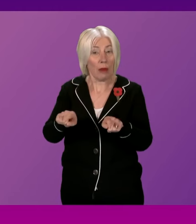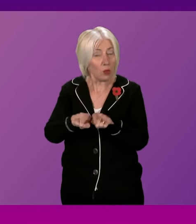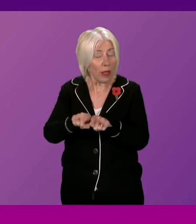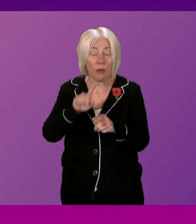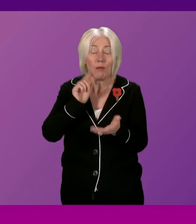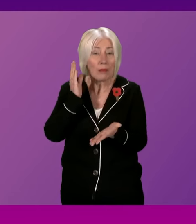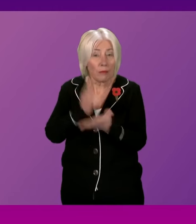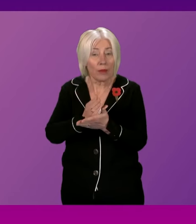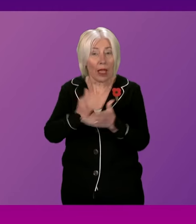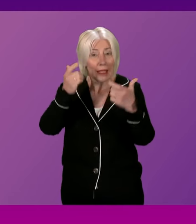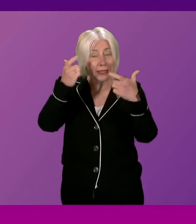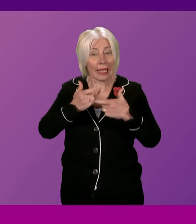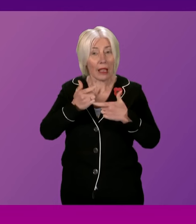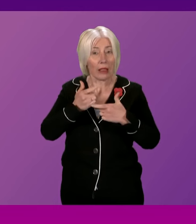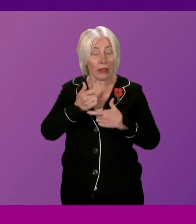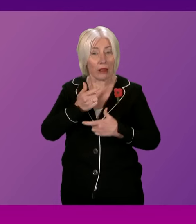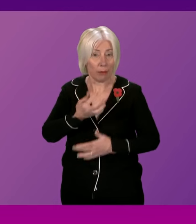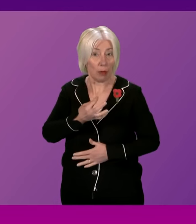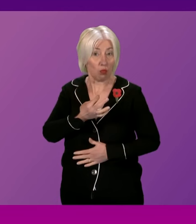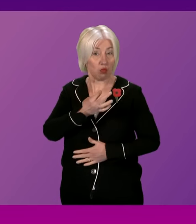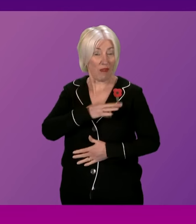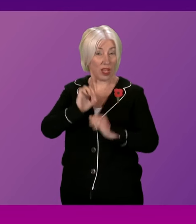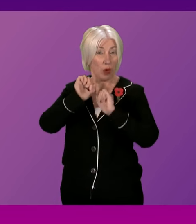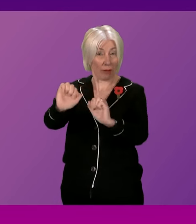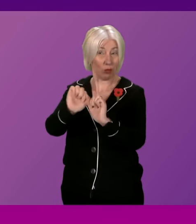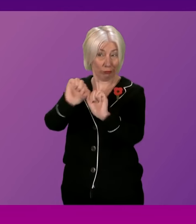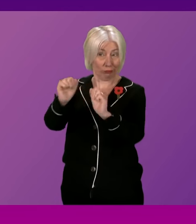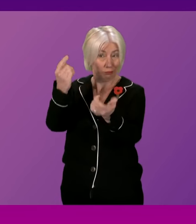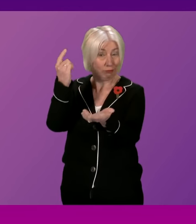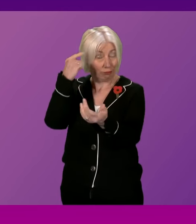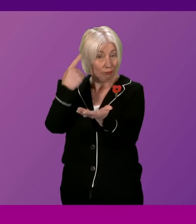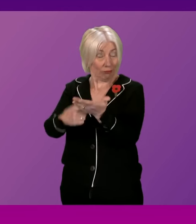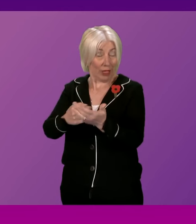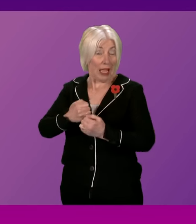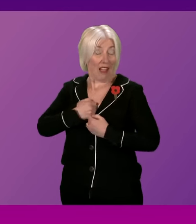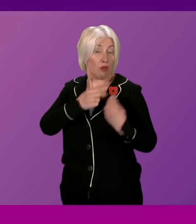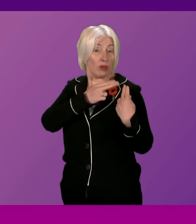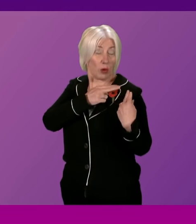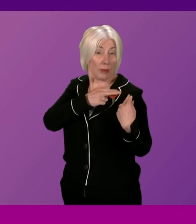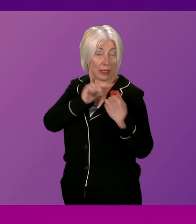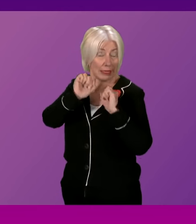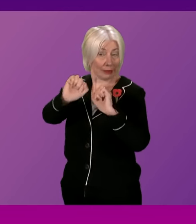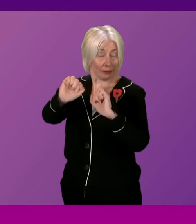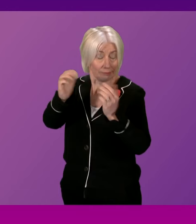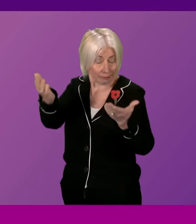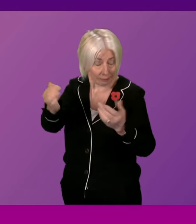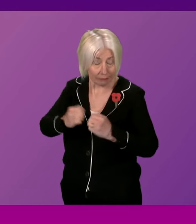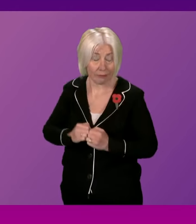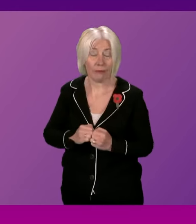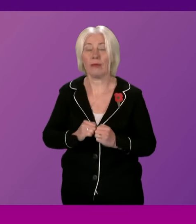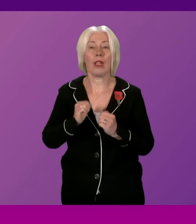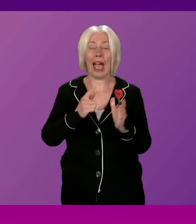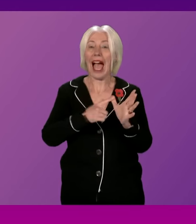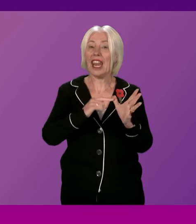ensure that legal privilege is, of course, maintained where that is our legal responsibility to do so. Anna Sarwar says